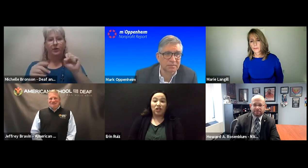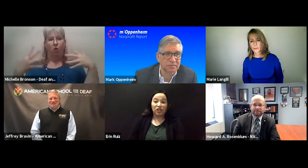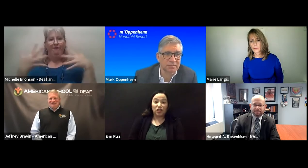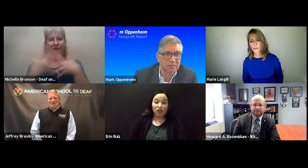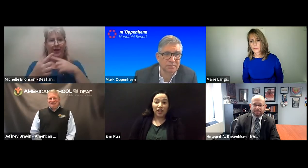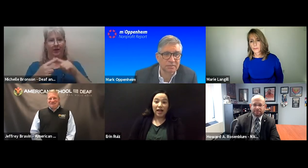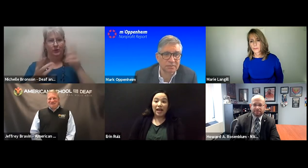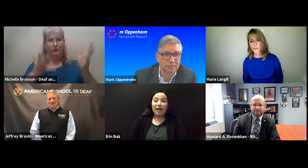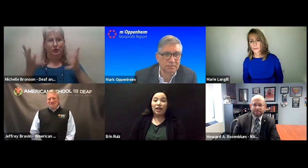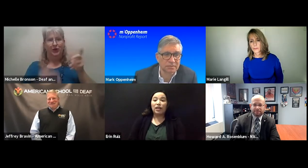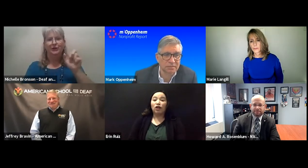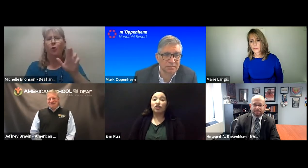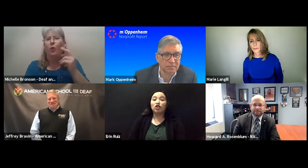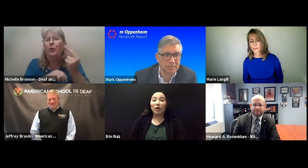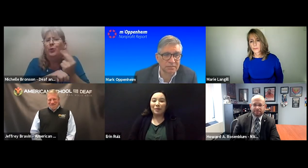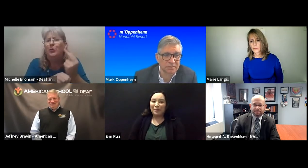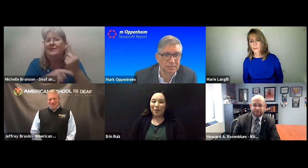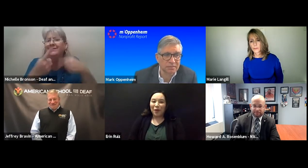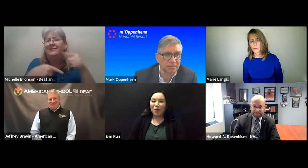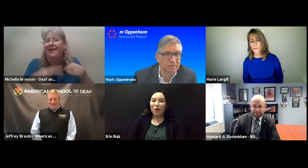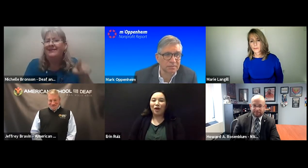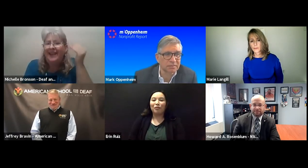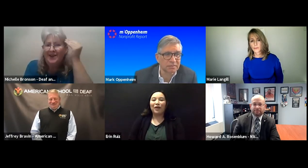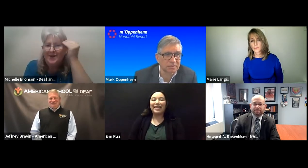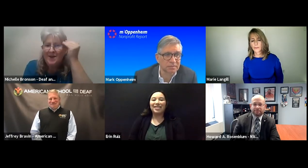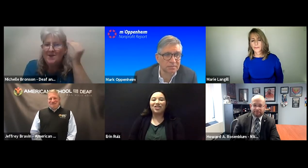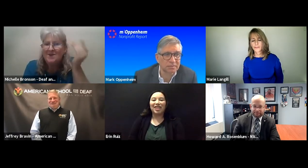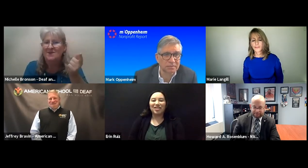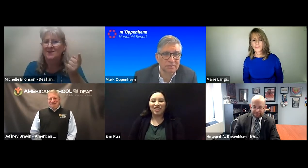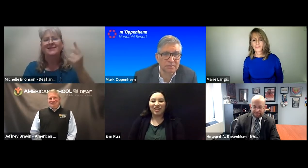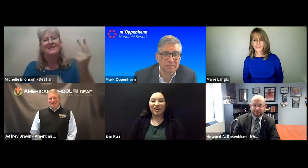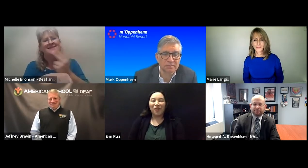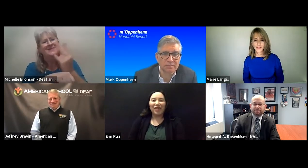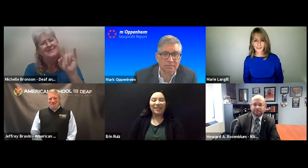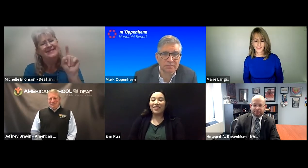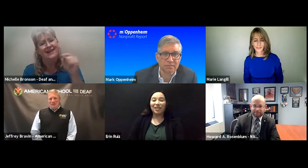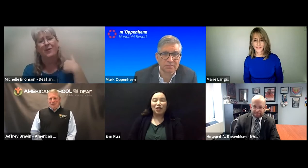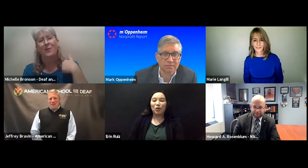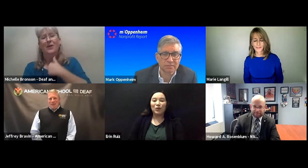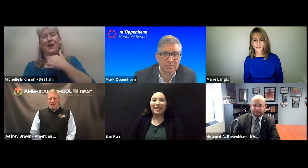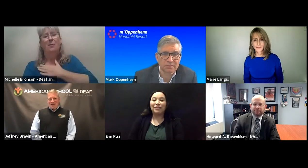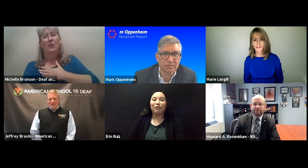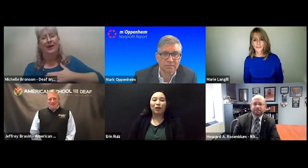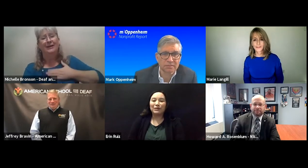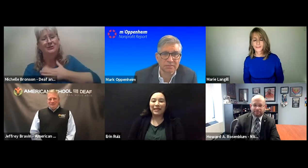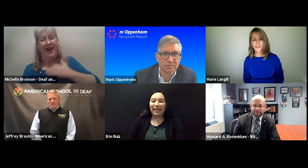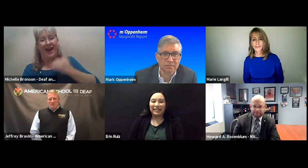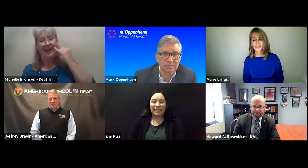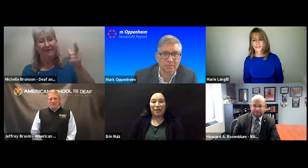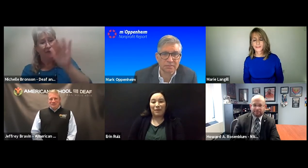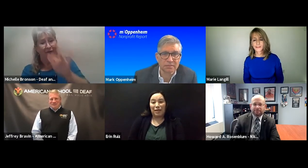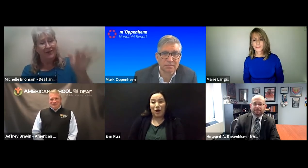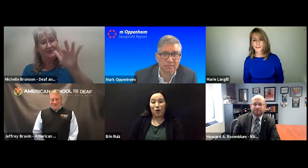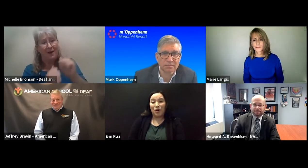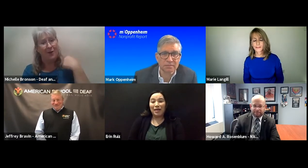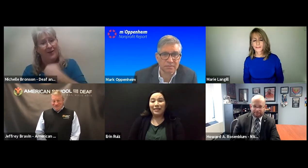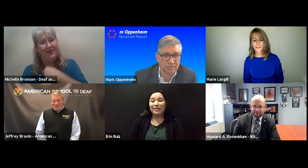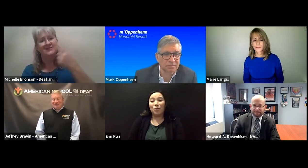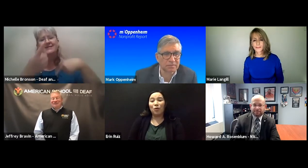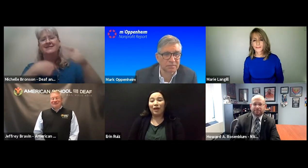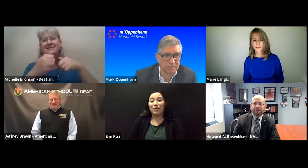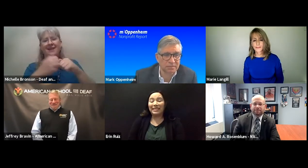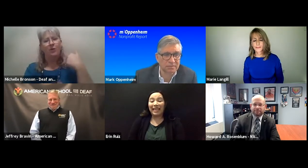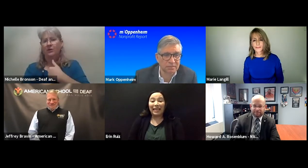You can gesture. There are so many people though, who are afraid to gesture or even use the few signs that they may know.